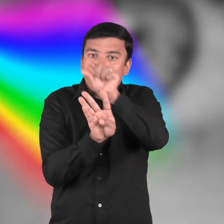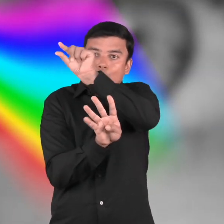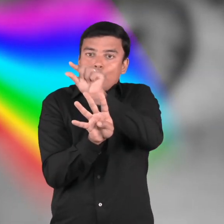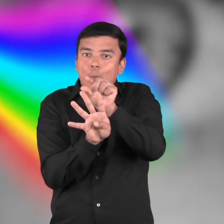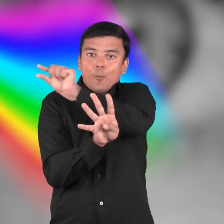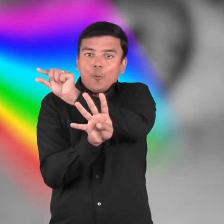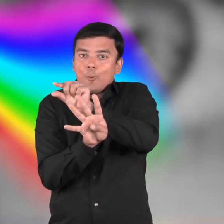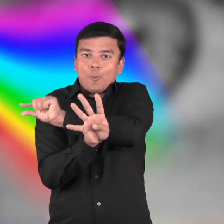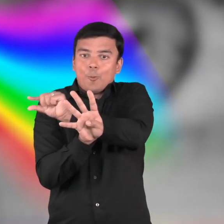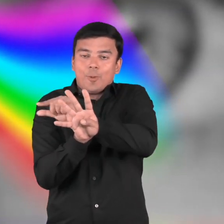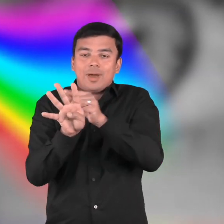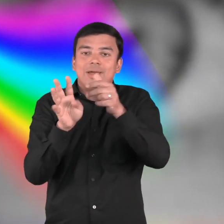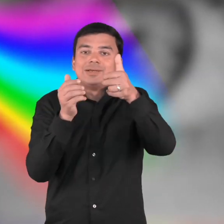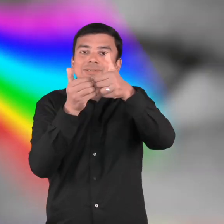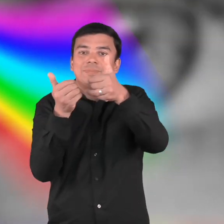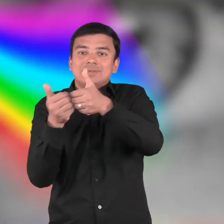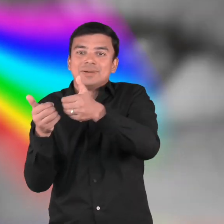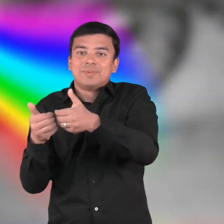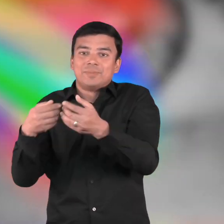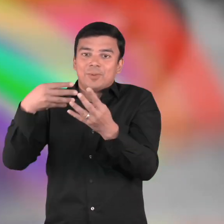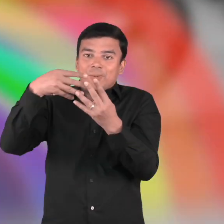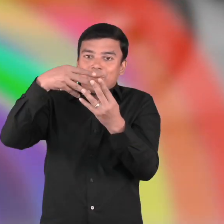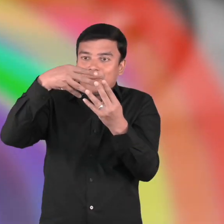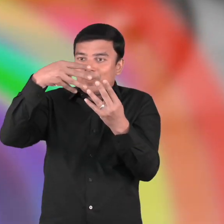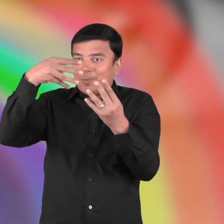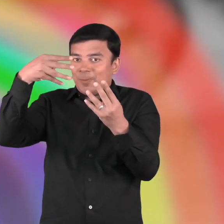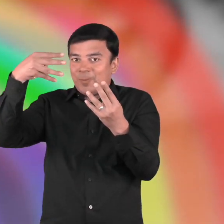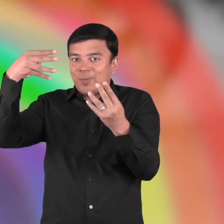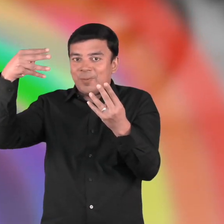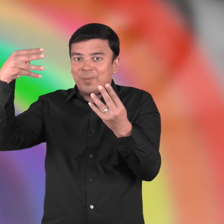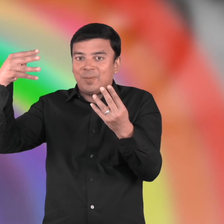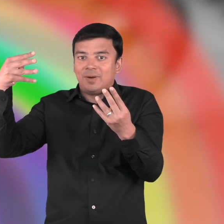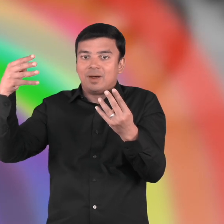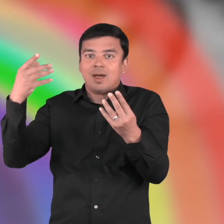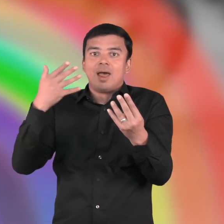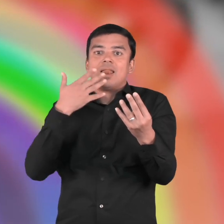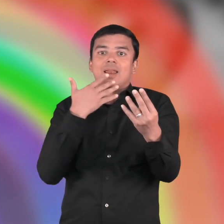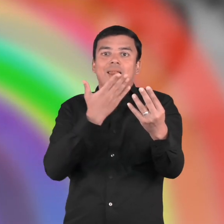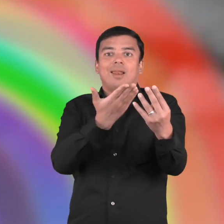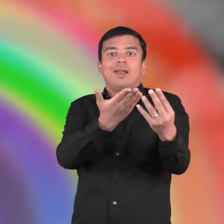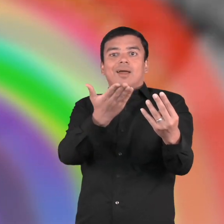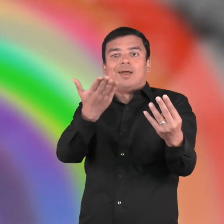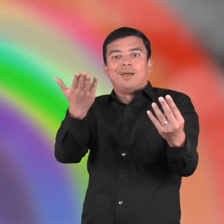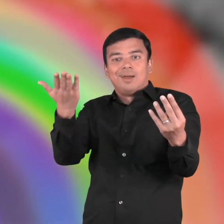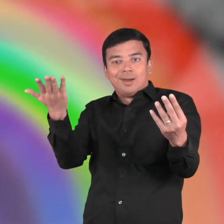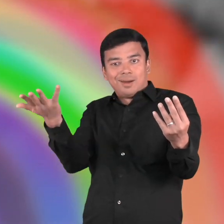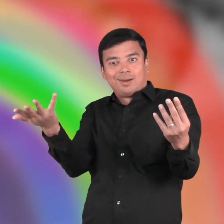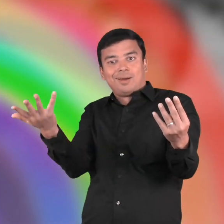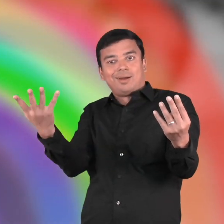And all of these colors are what you see reflected back to you when you look at a rainbow.